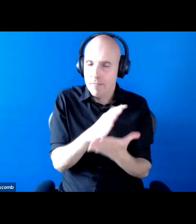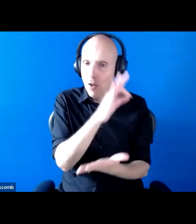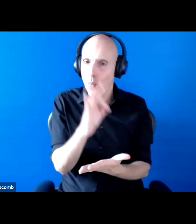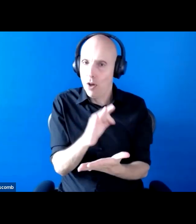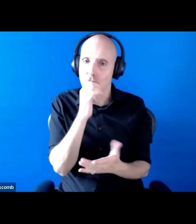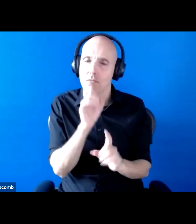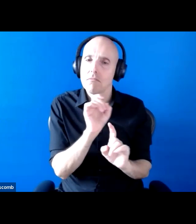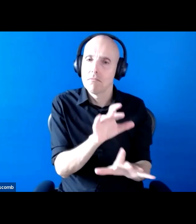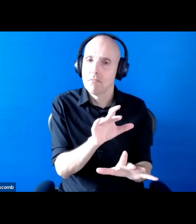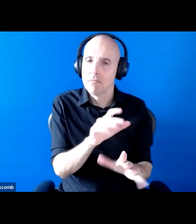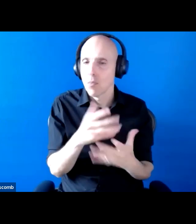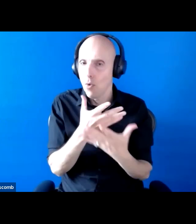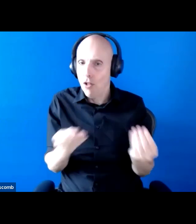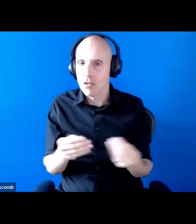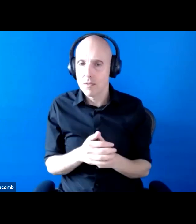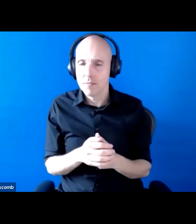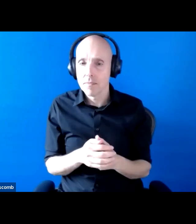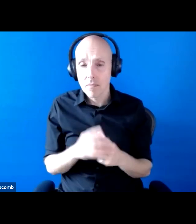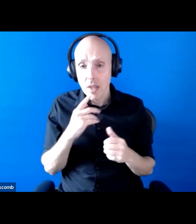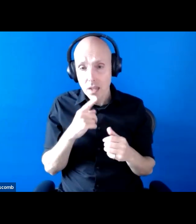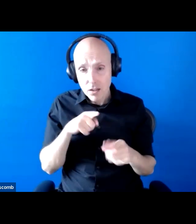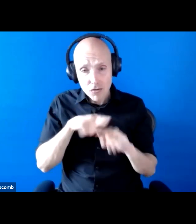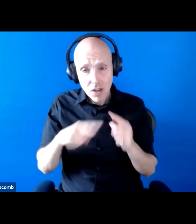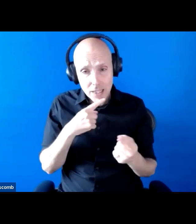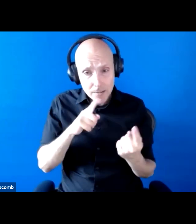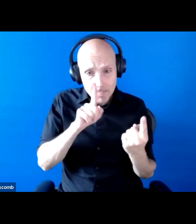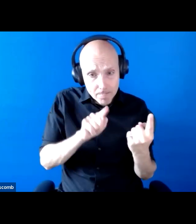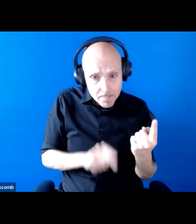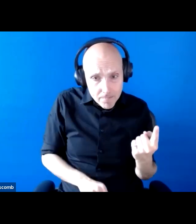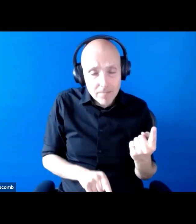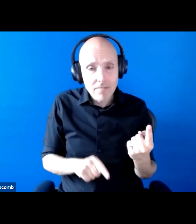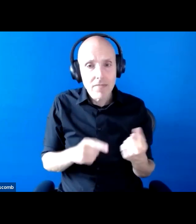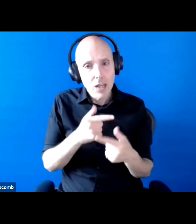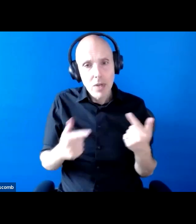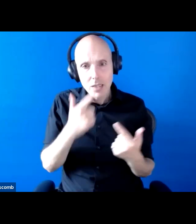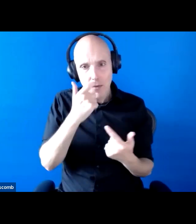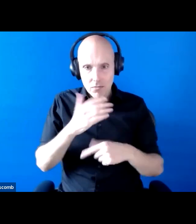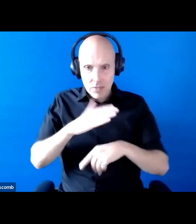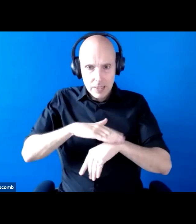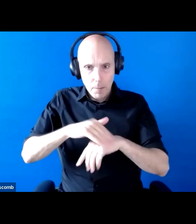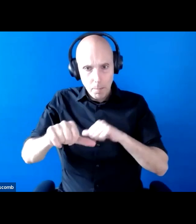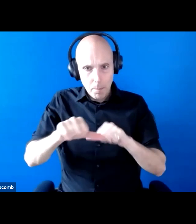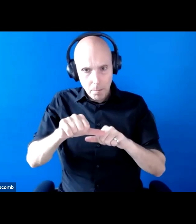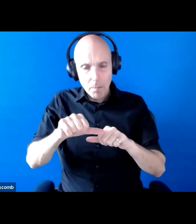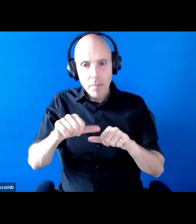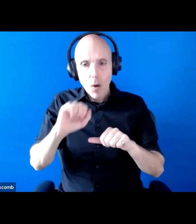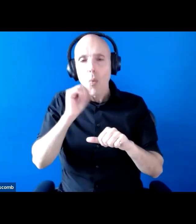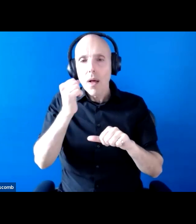conversation. We'll get through as many as we can with the time that we have, and we'll be doing an open panel Q&A after the